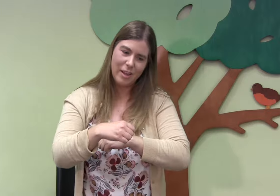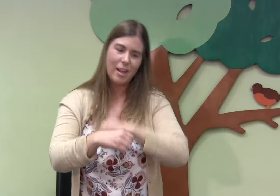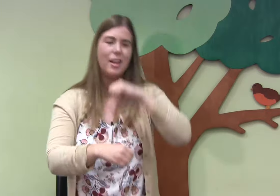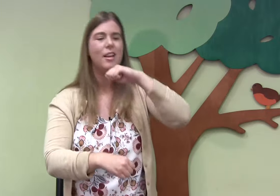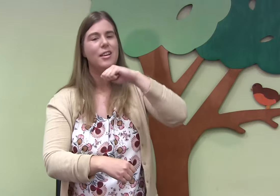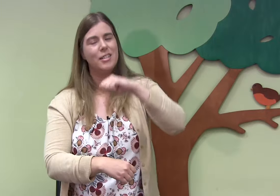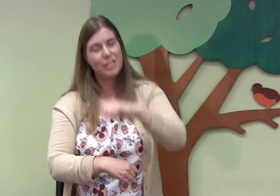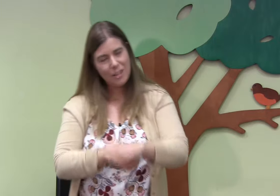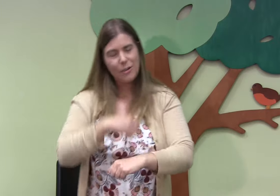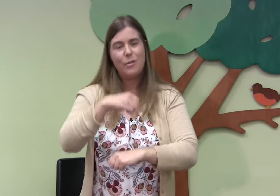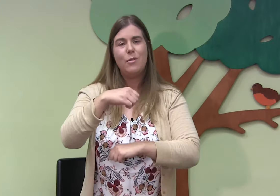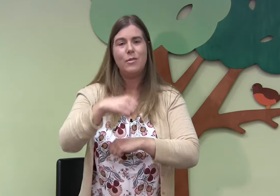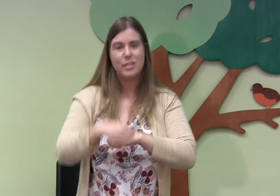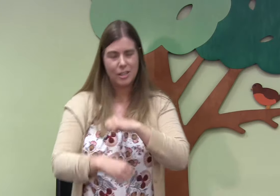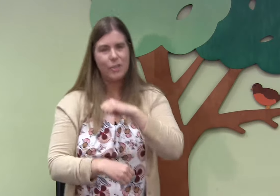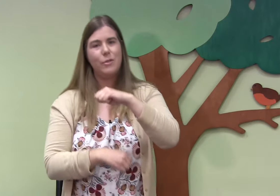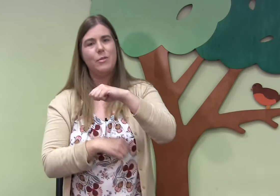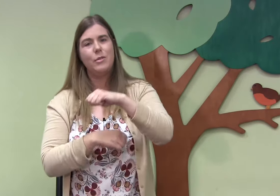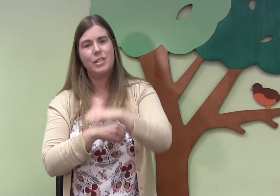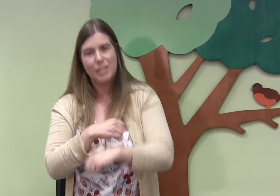slow, slow, slow.